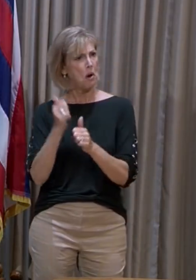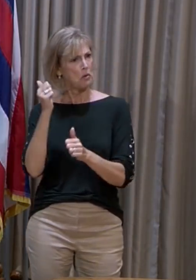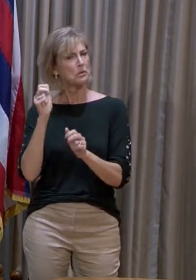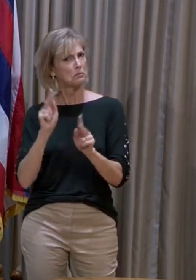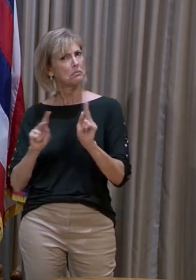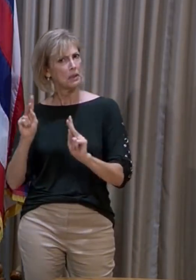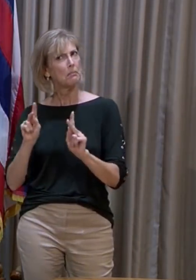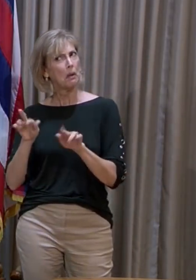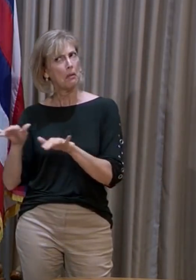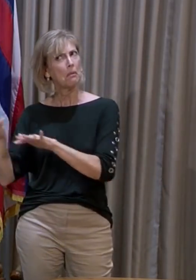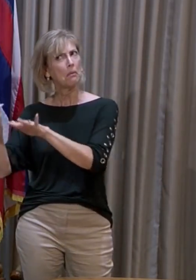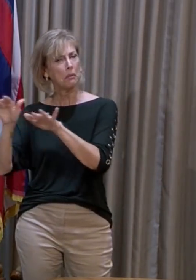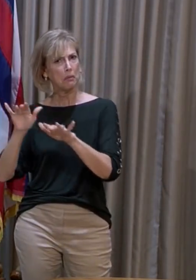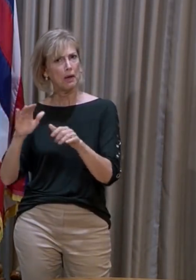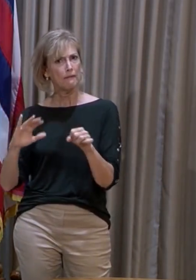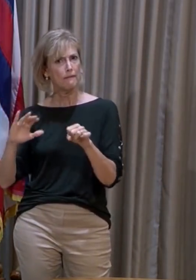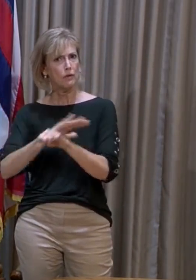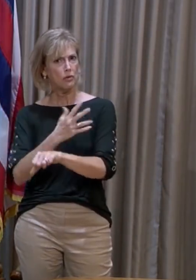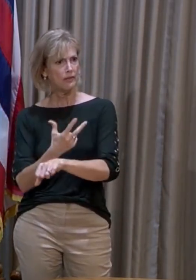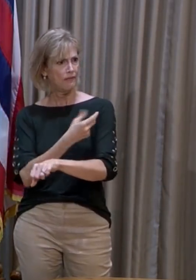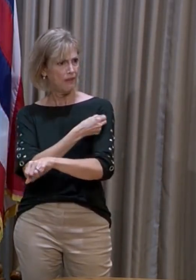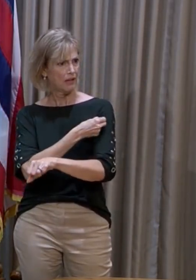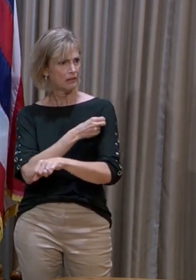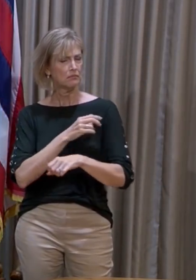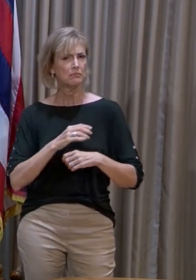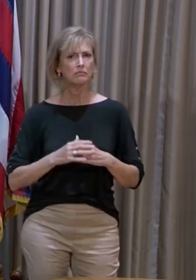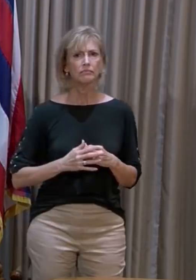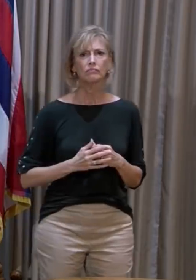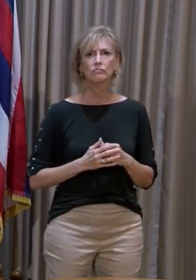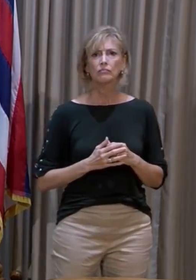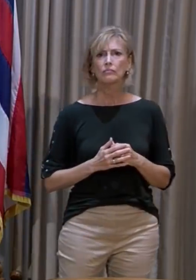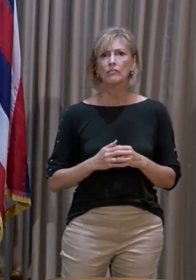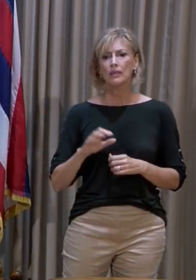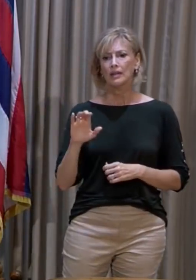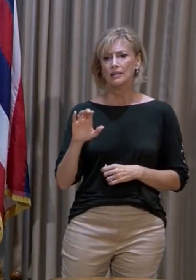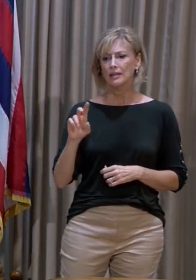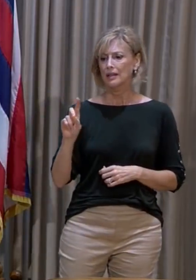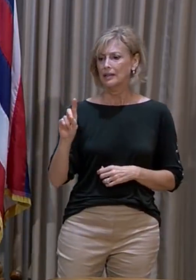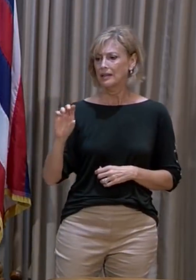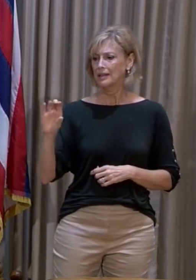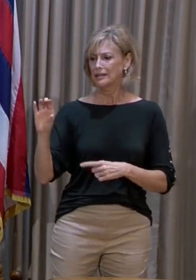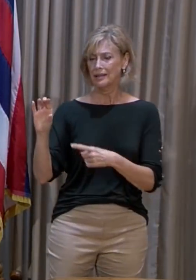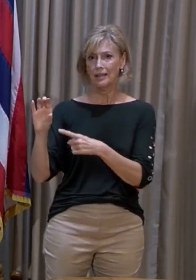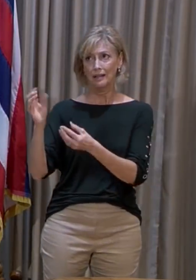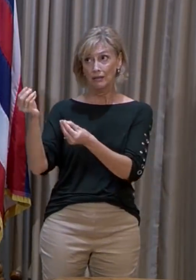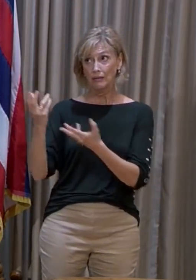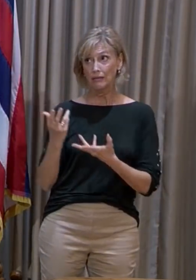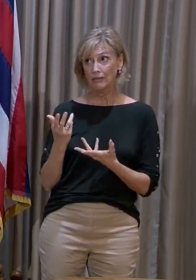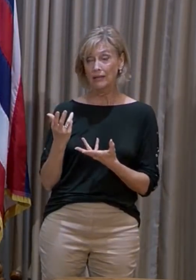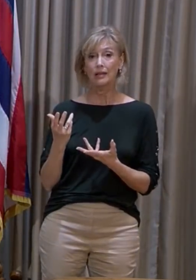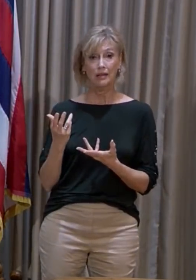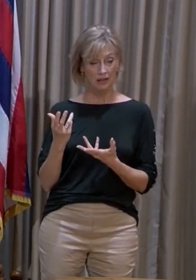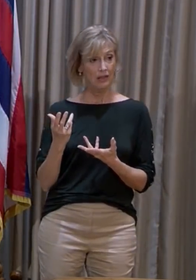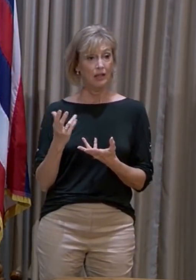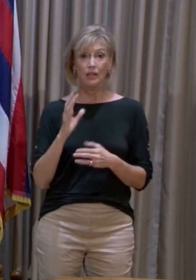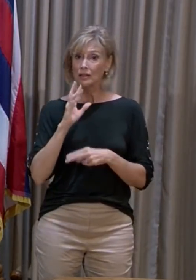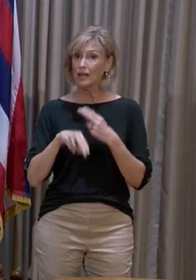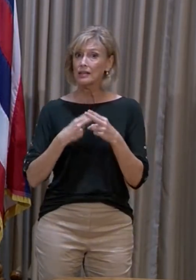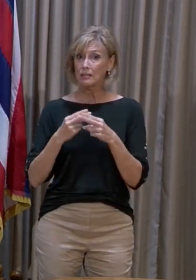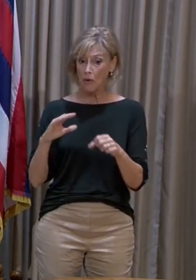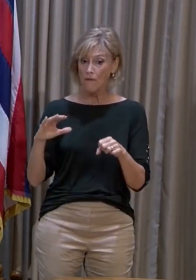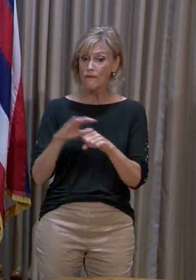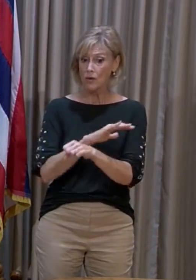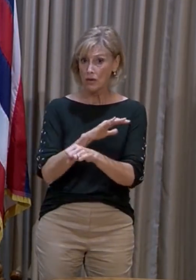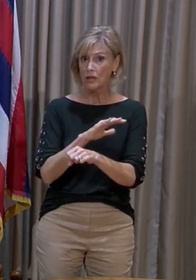of people are fully vaccinated. And the CDC guidance is about fully vaccinated